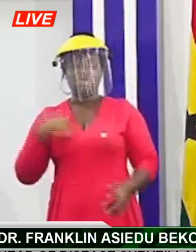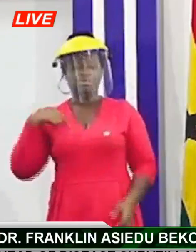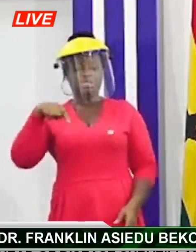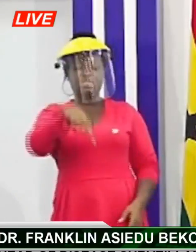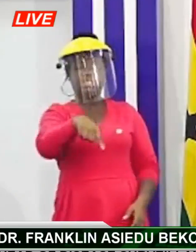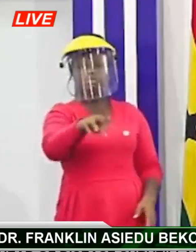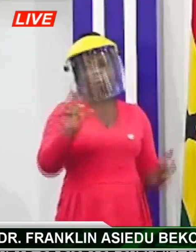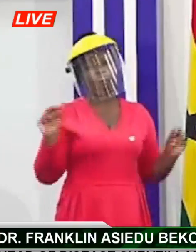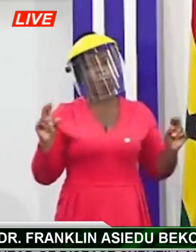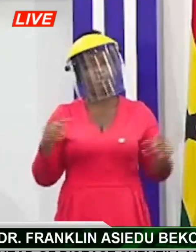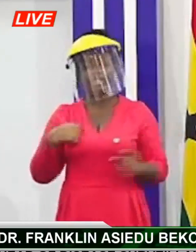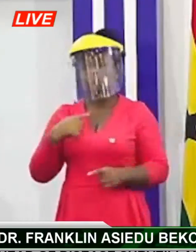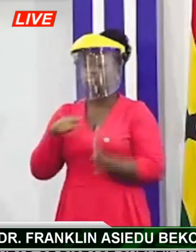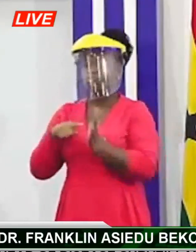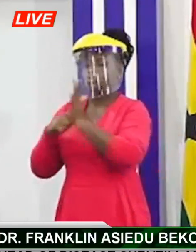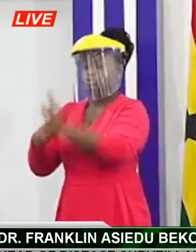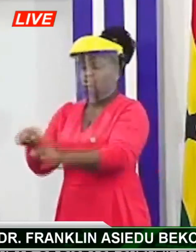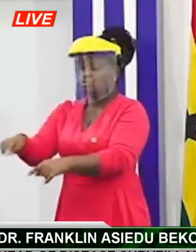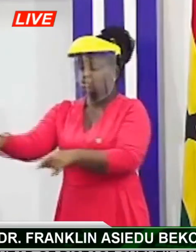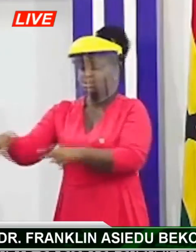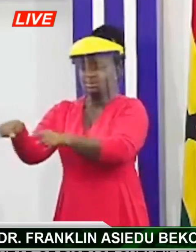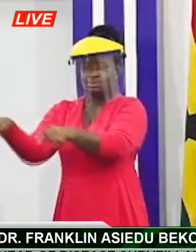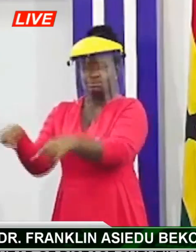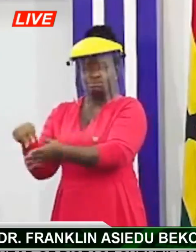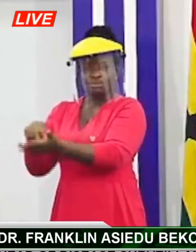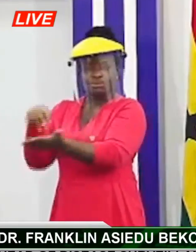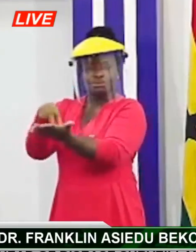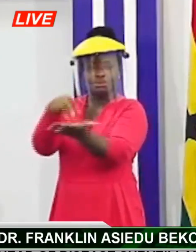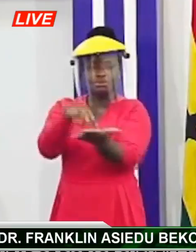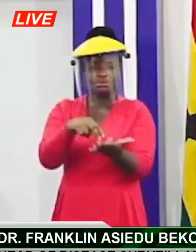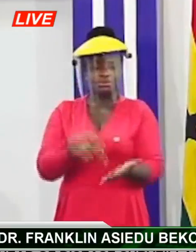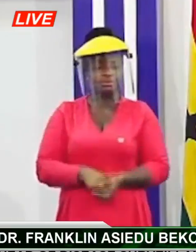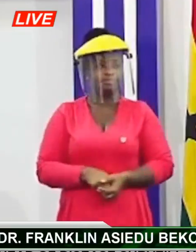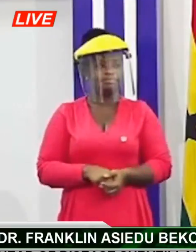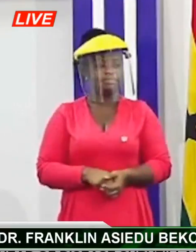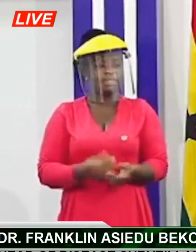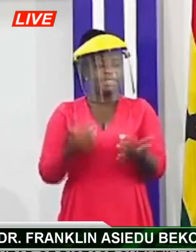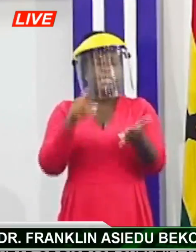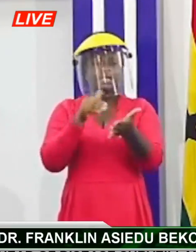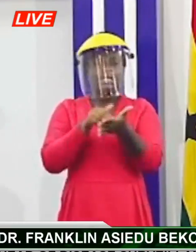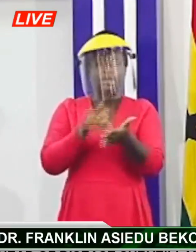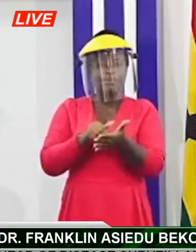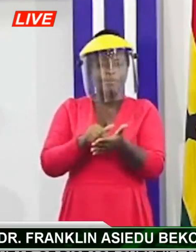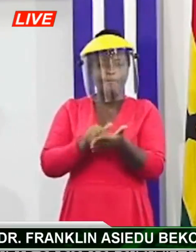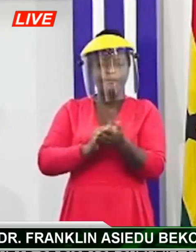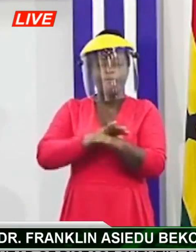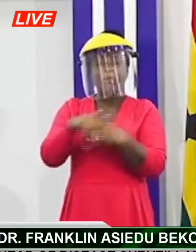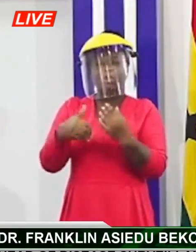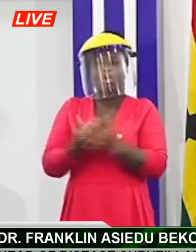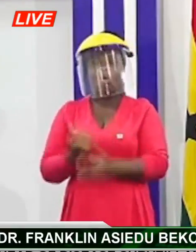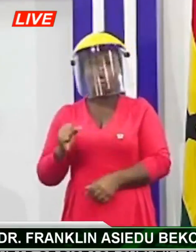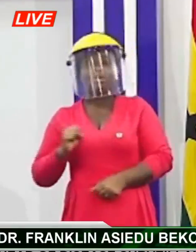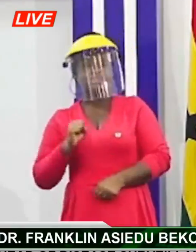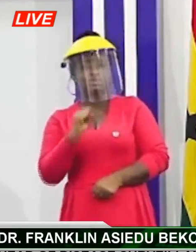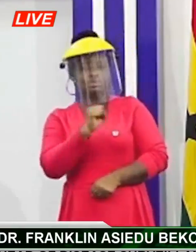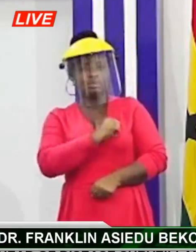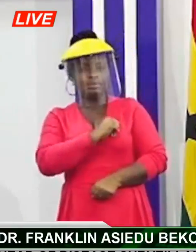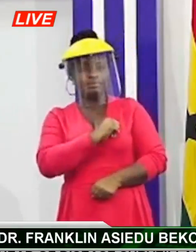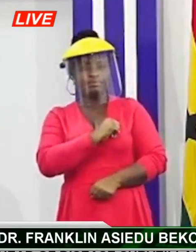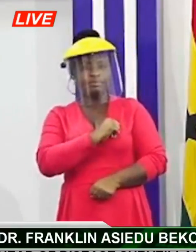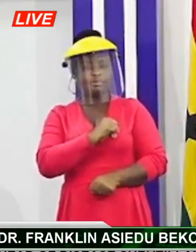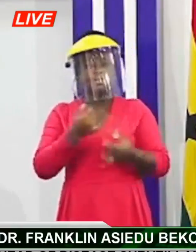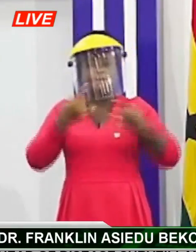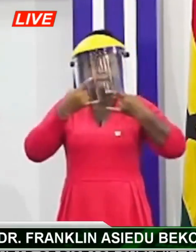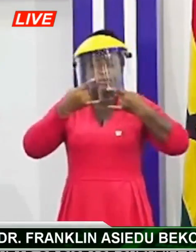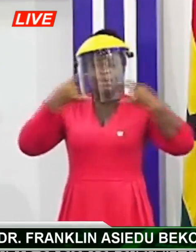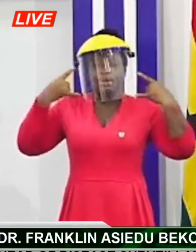their markings to ensure there's a physical presence physical distance then all staff are wearing